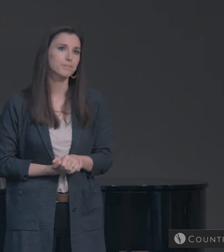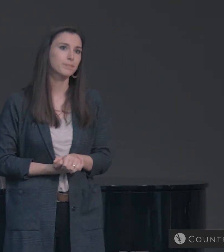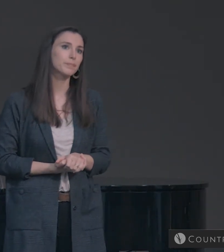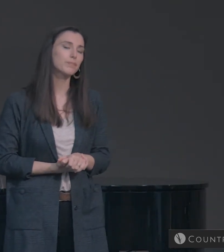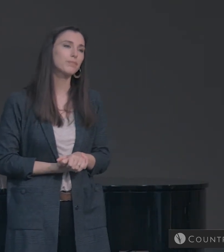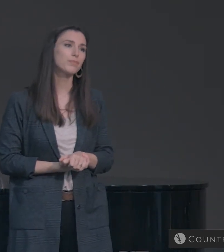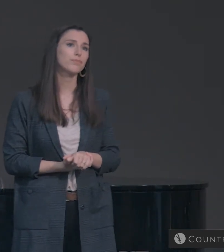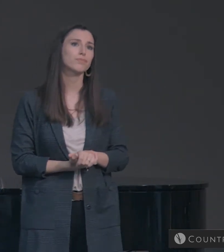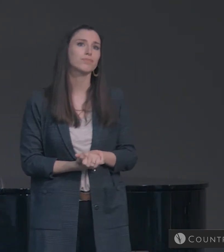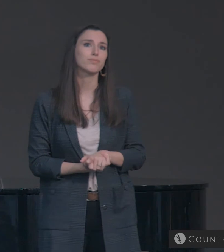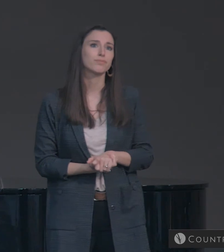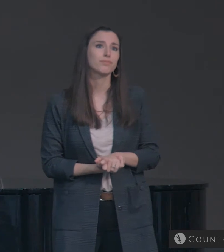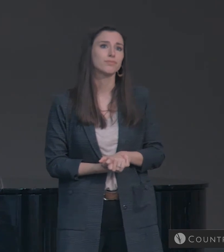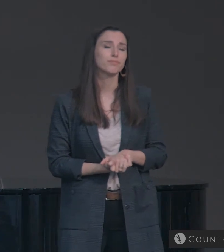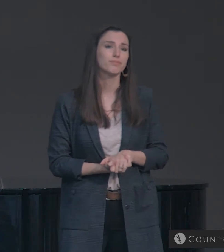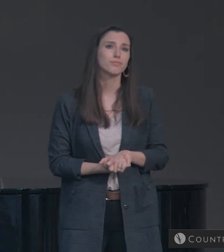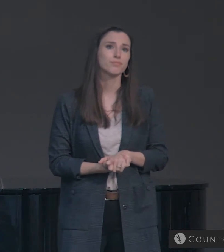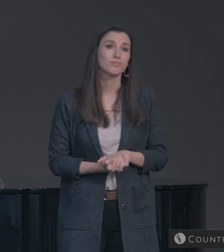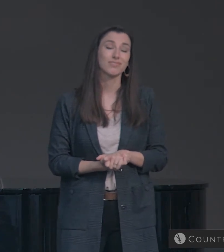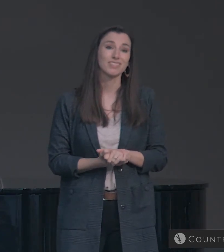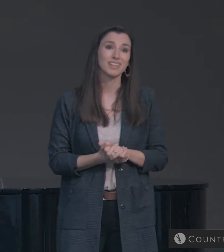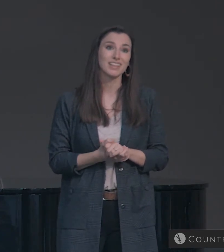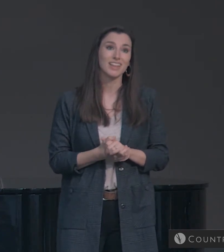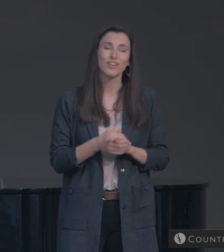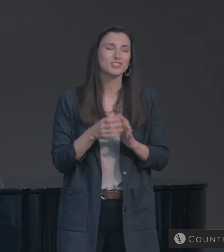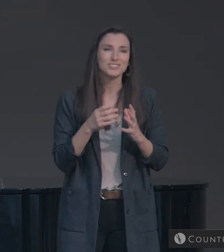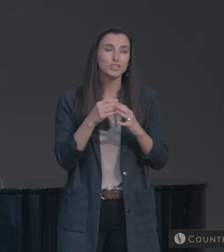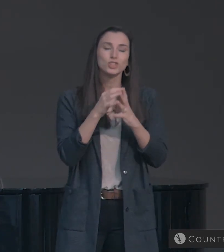It includes a lot more than that.